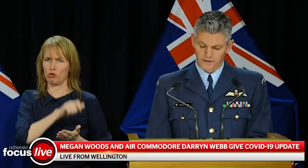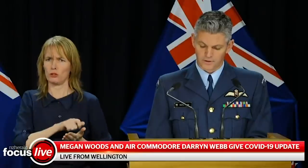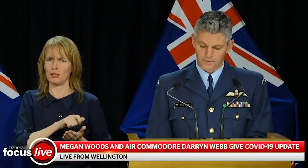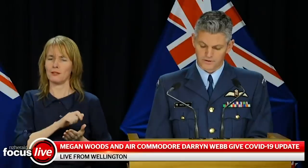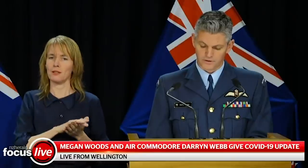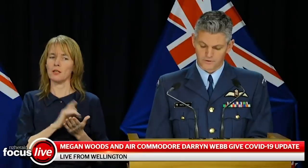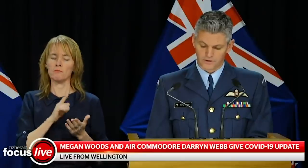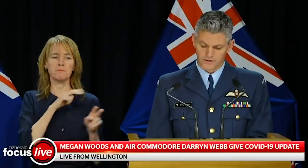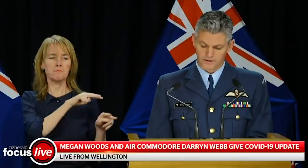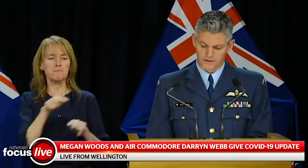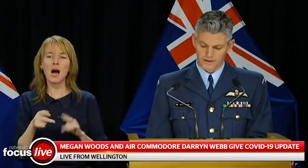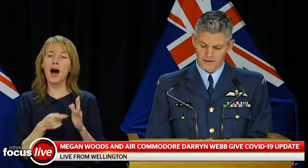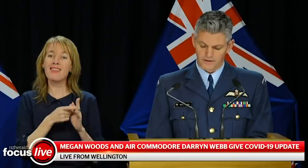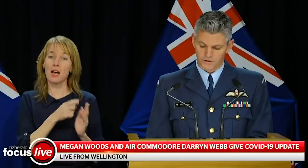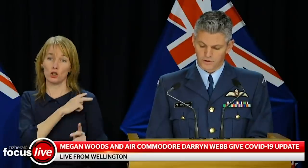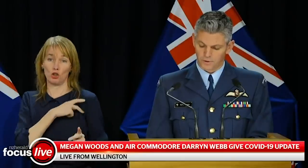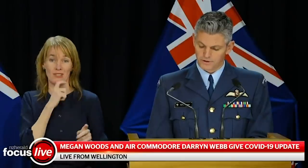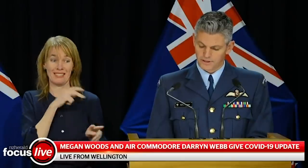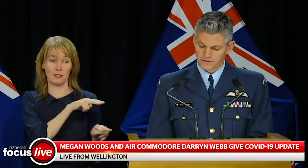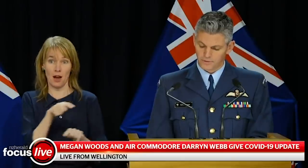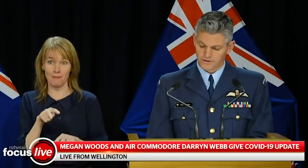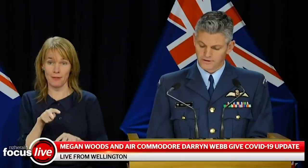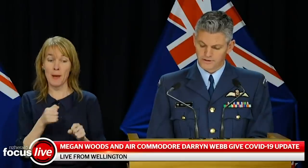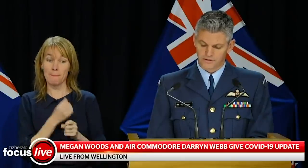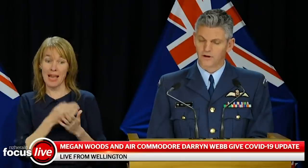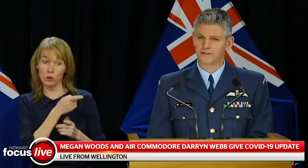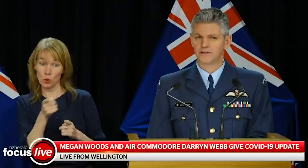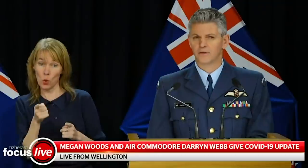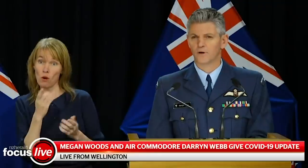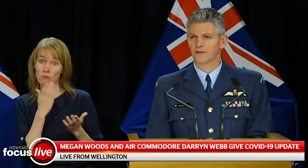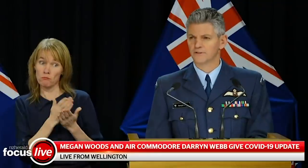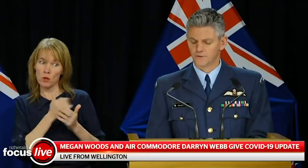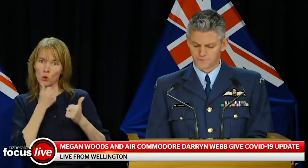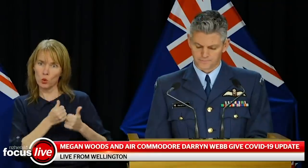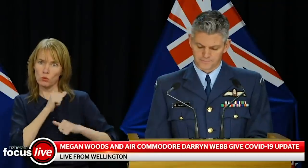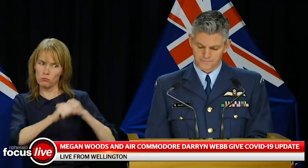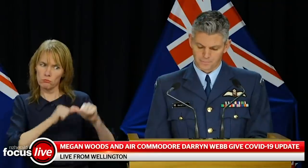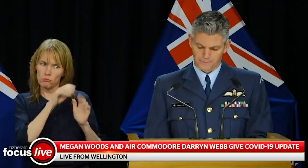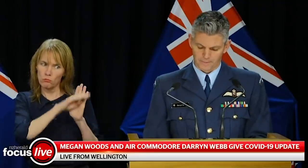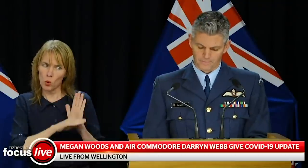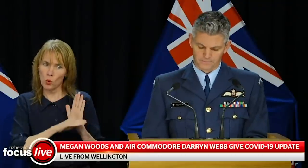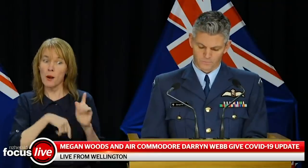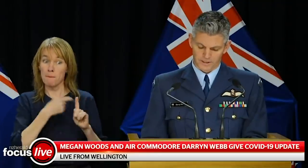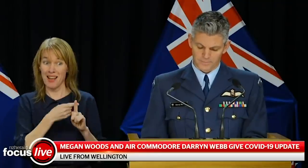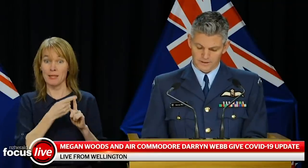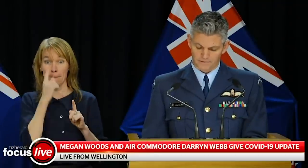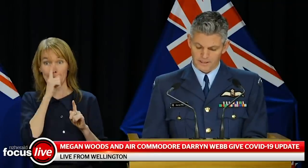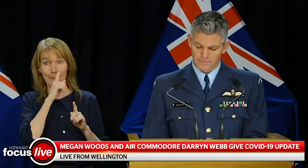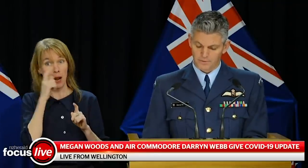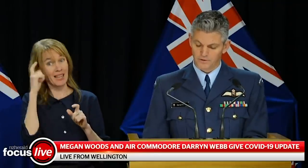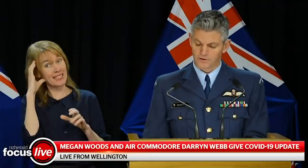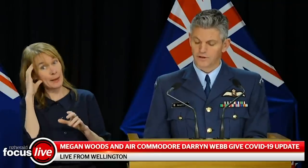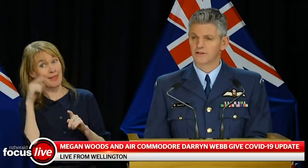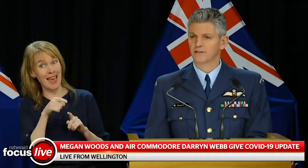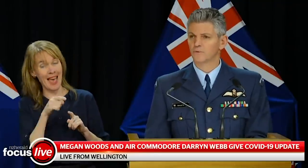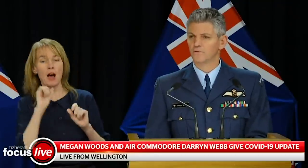overseeing the security presence on site and ensuring policies and processes are tight and well understood. We expect to have